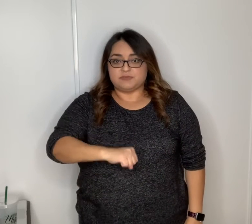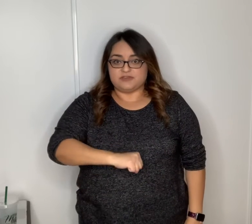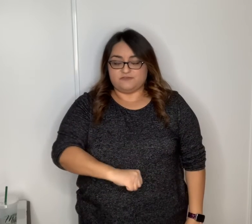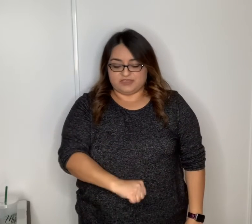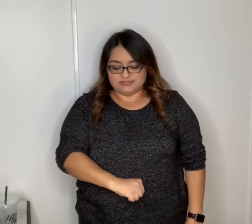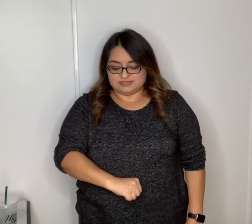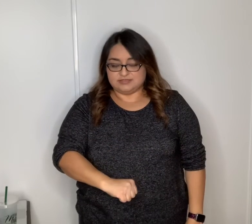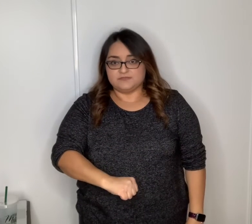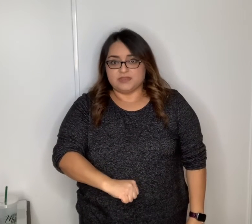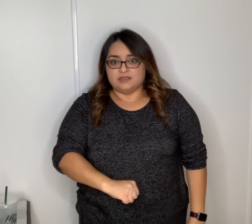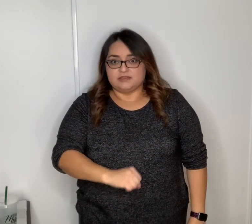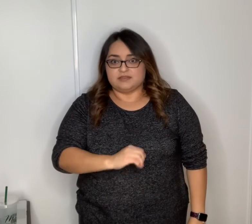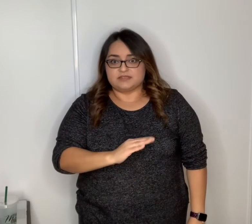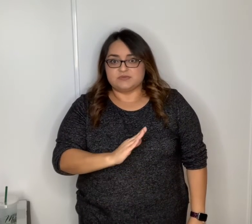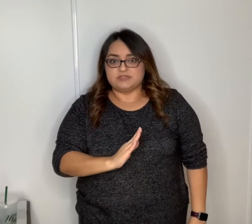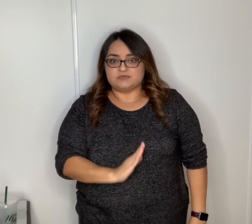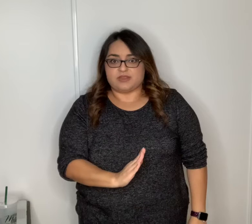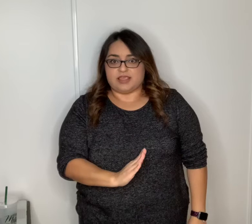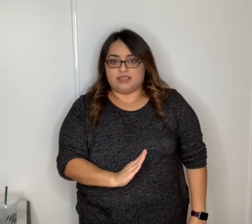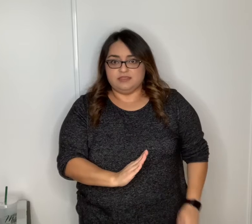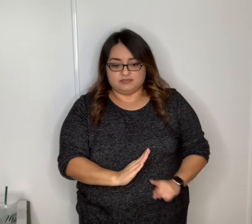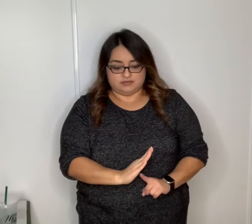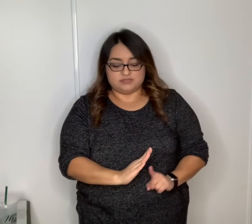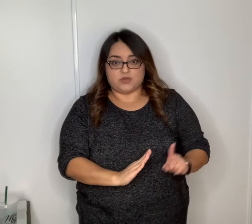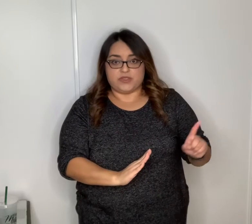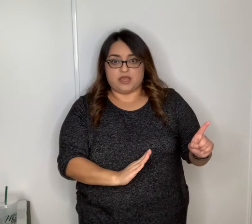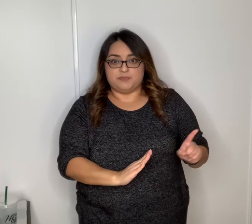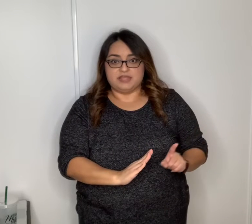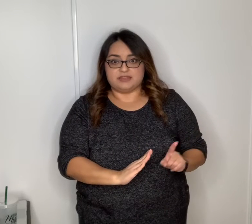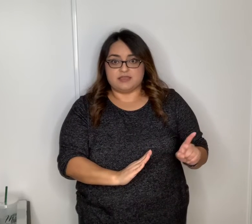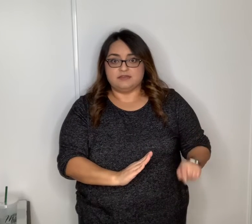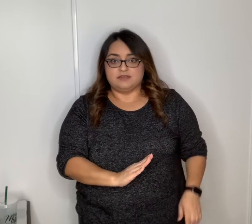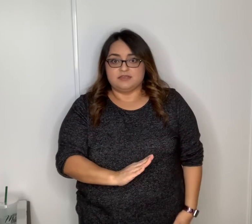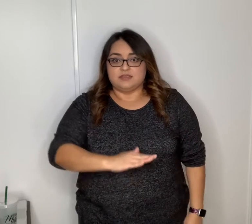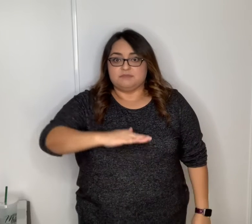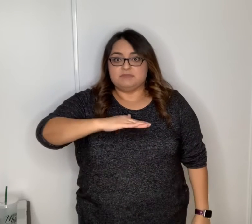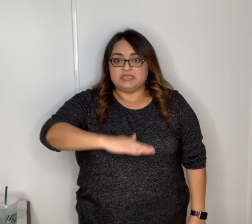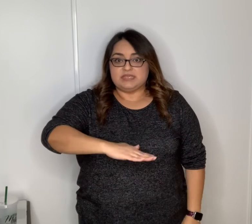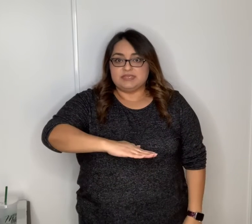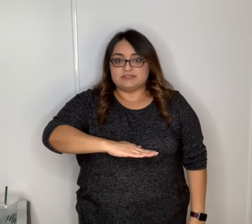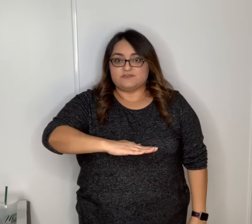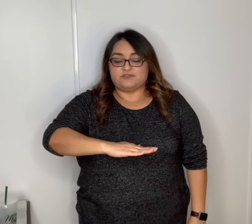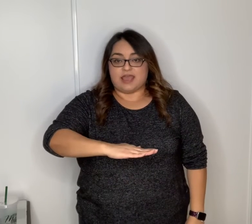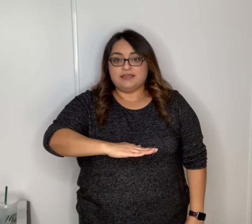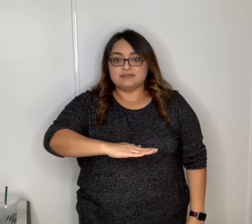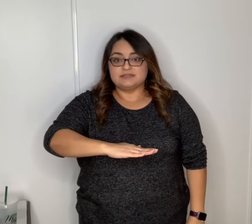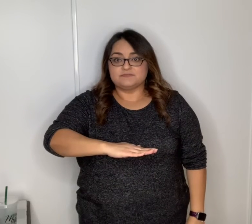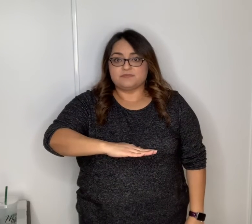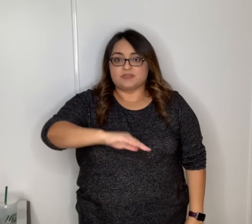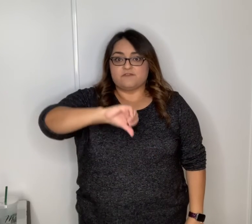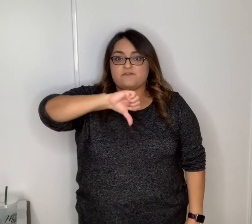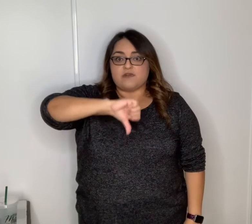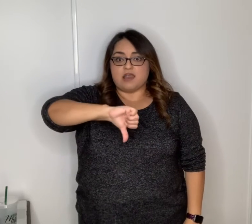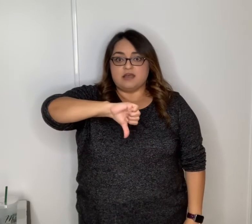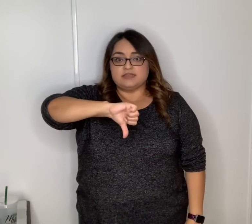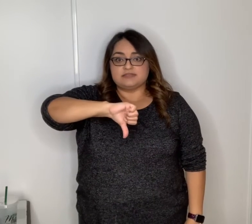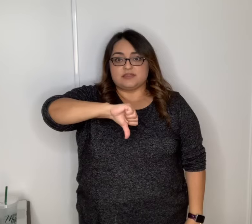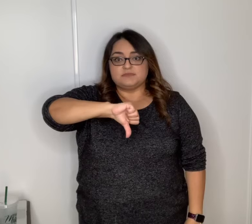make a fist the next one is re it's going up like that mi is flat fa is thumbs